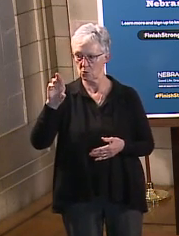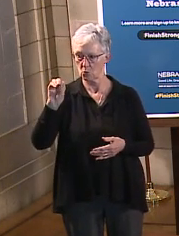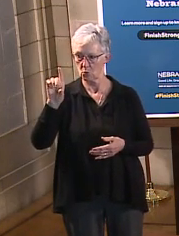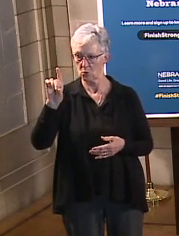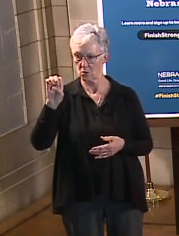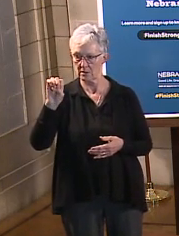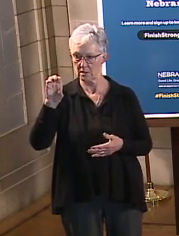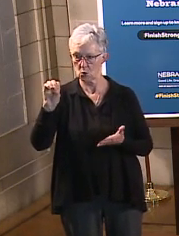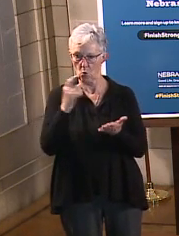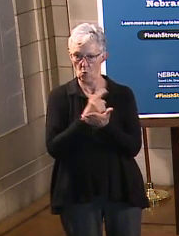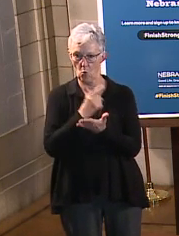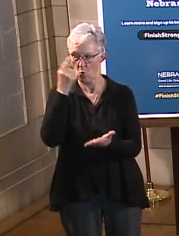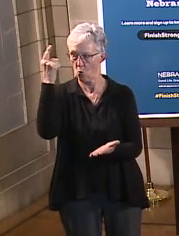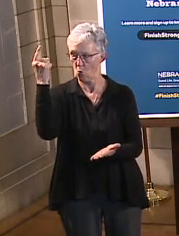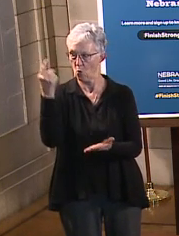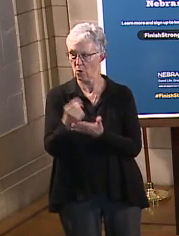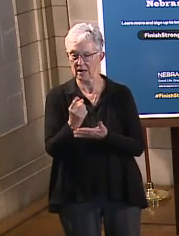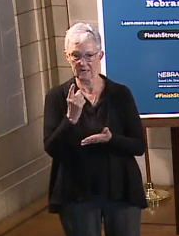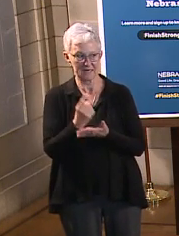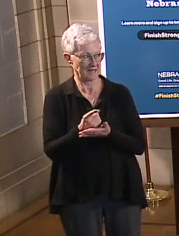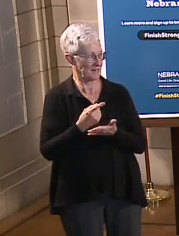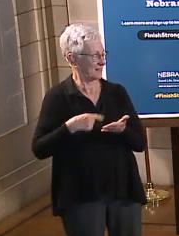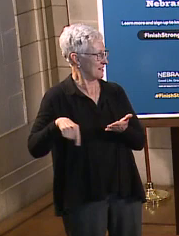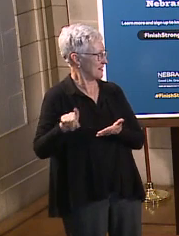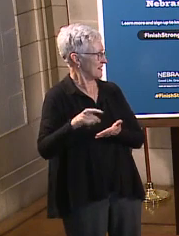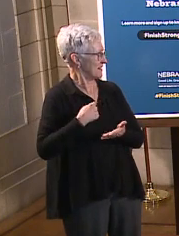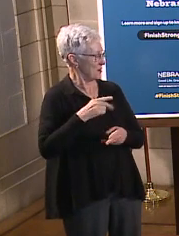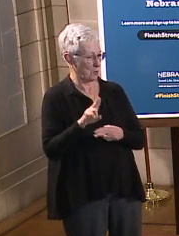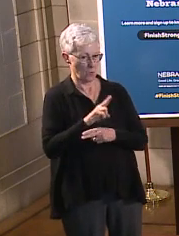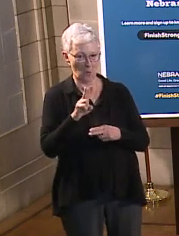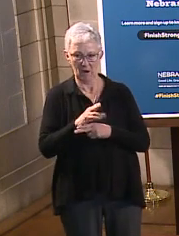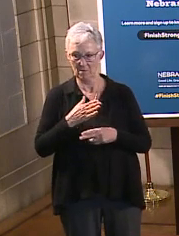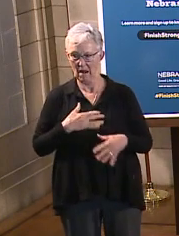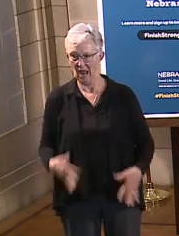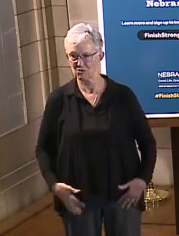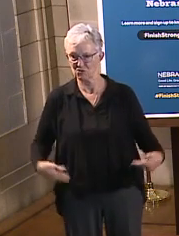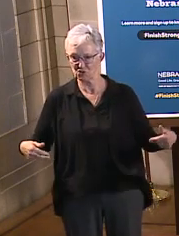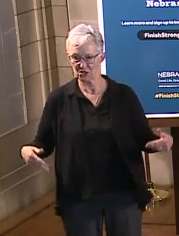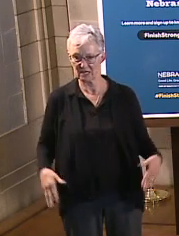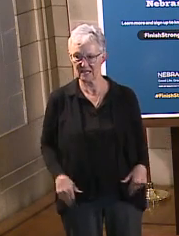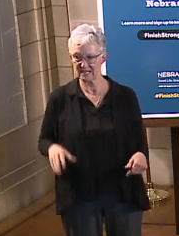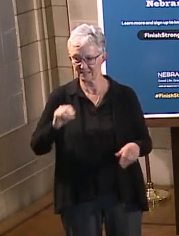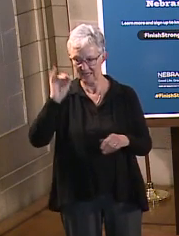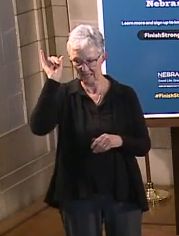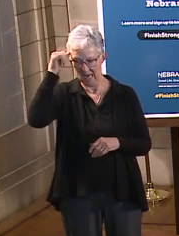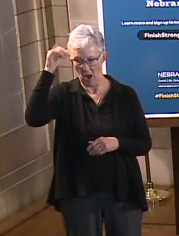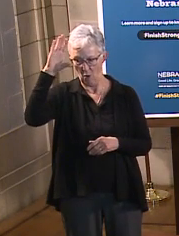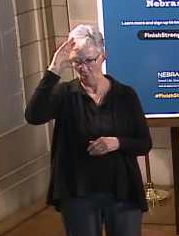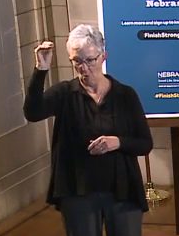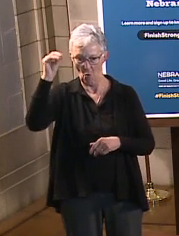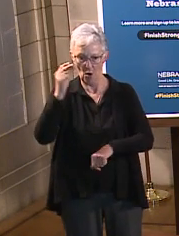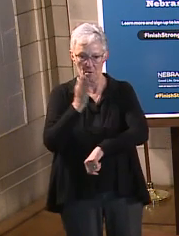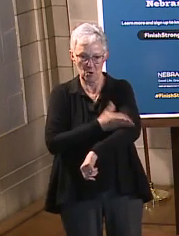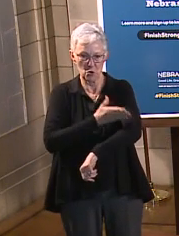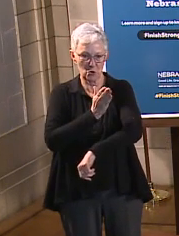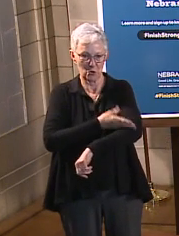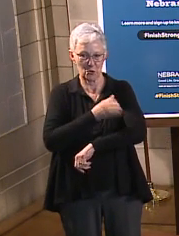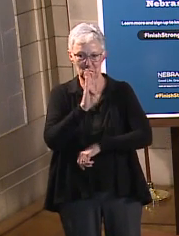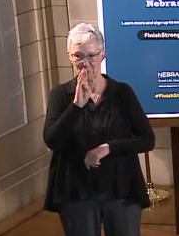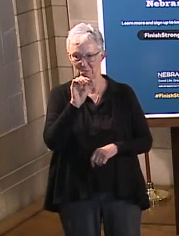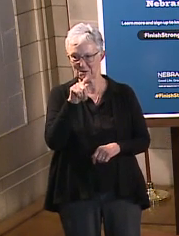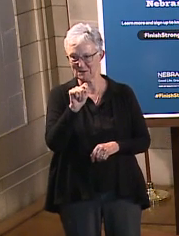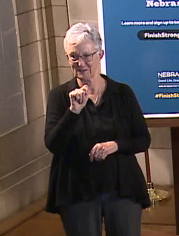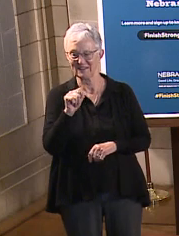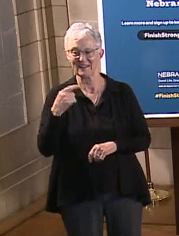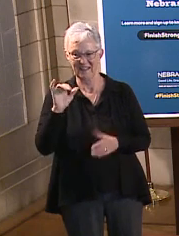one of my favorite press briefings we have all year long. get to wear some jeans and cowboy boots. So we'll do that 10 a.m. on